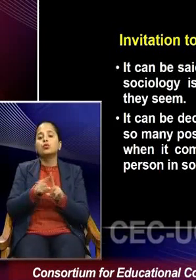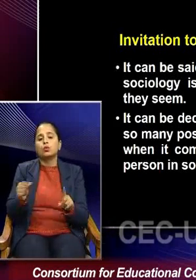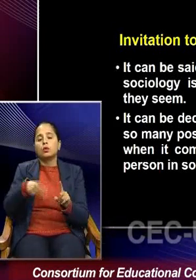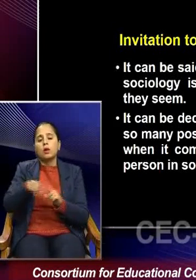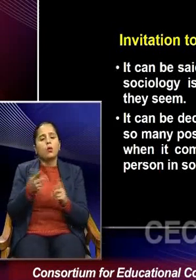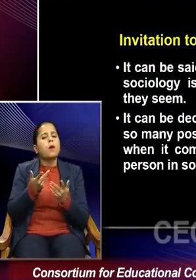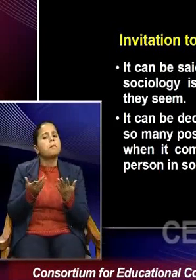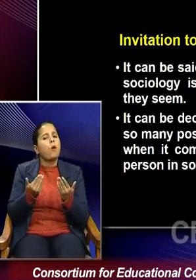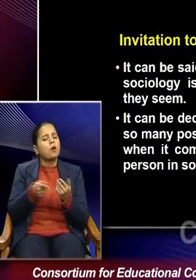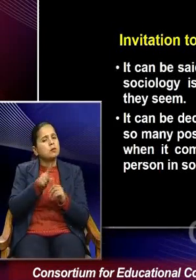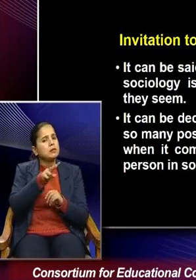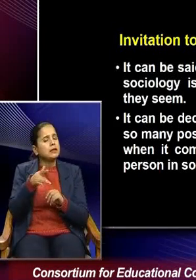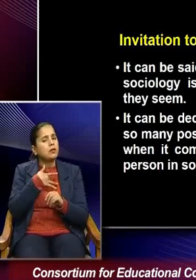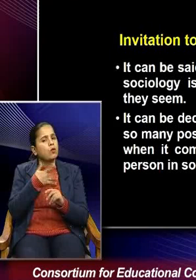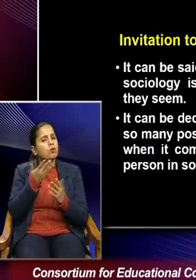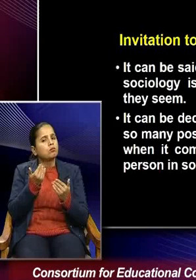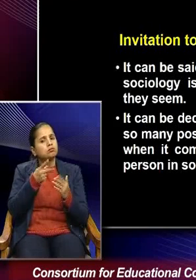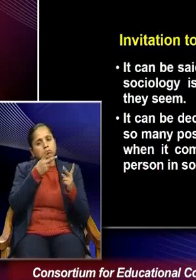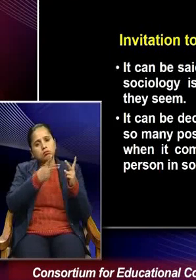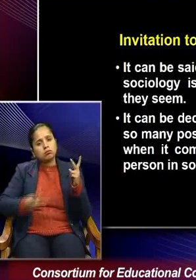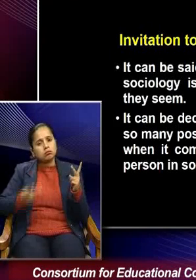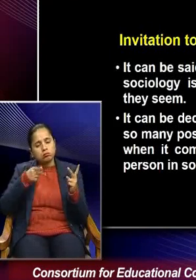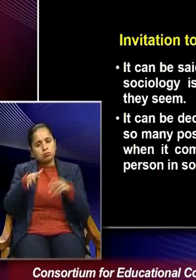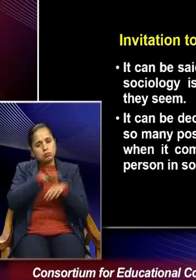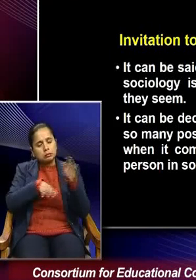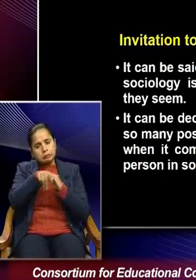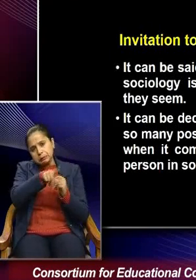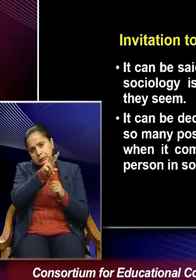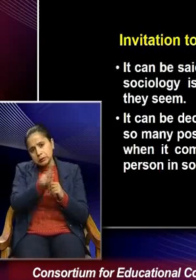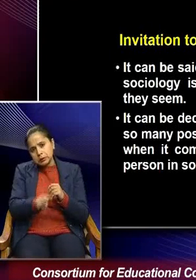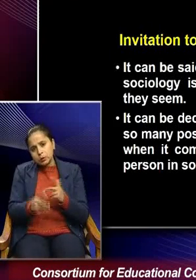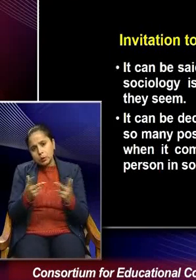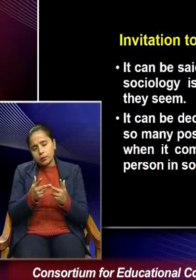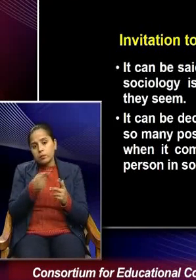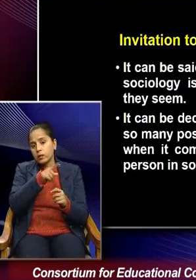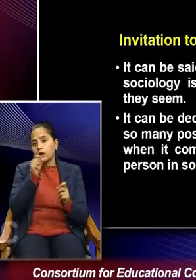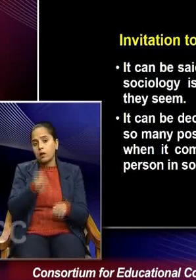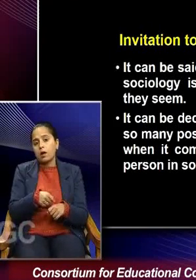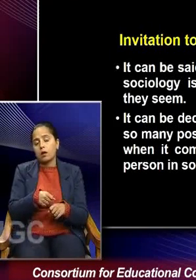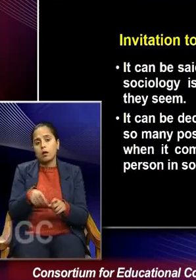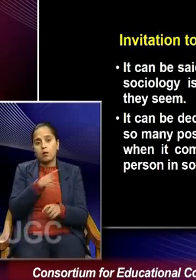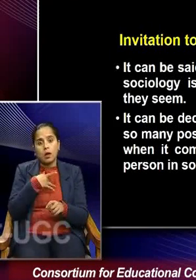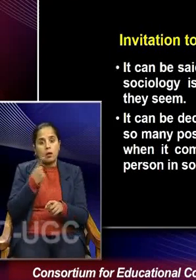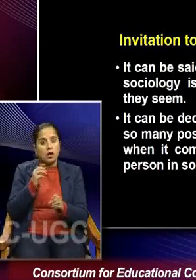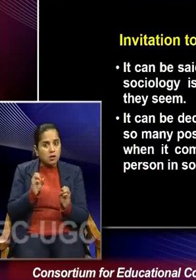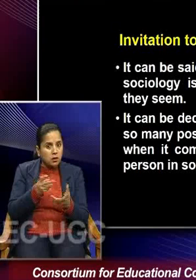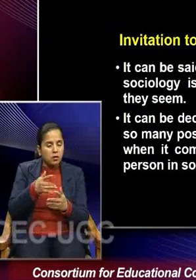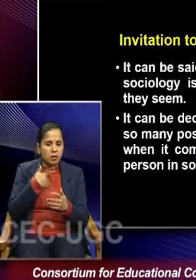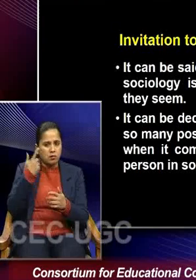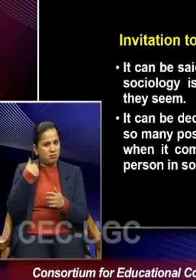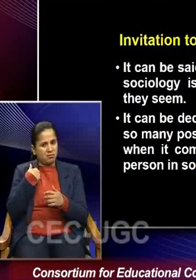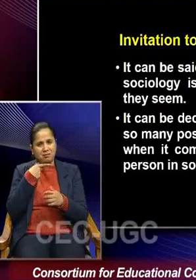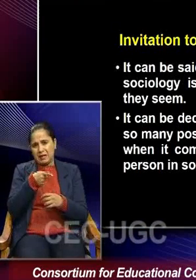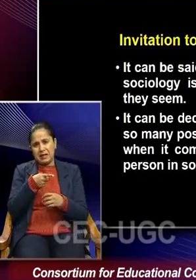possible meaning of each layer. And it can be deceptive in the beginning because what we